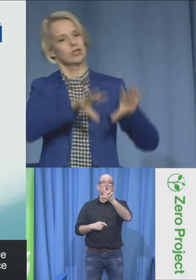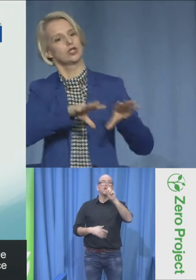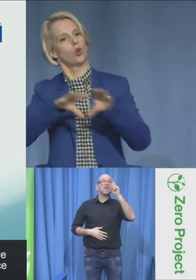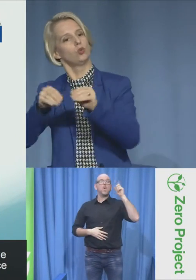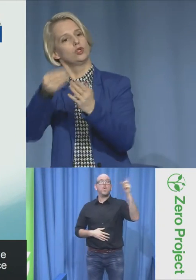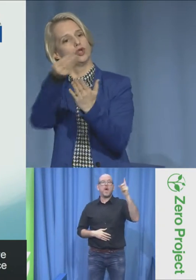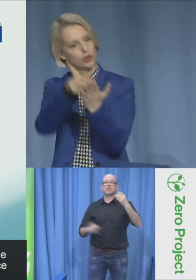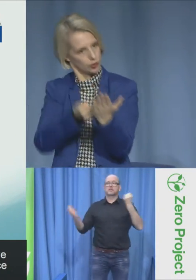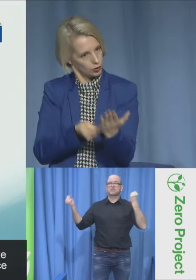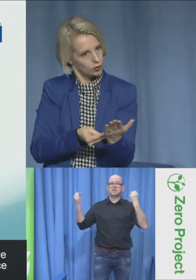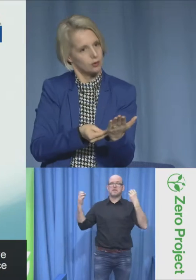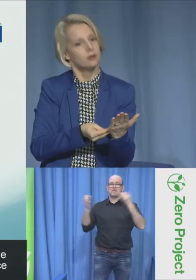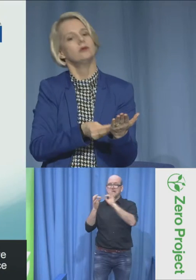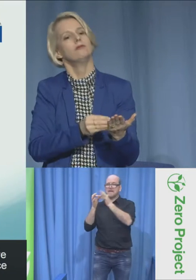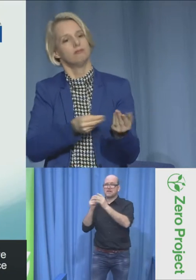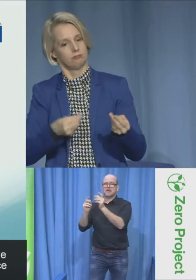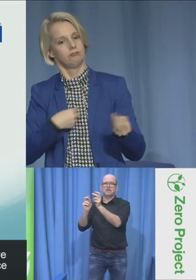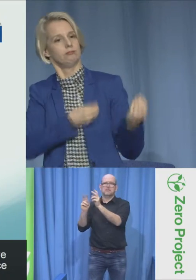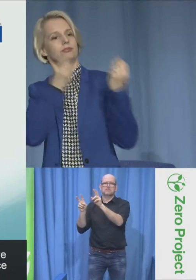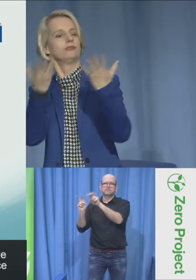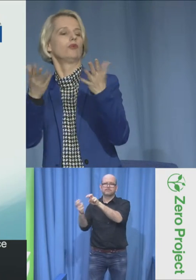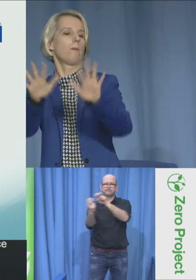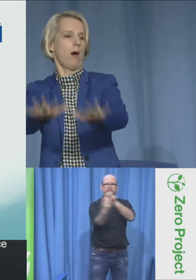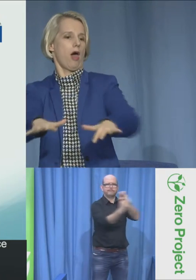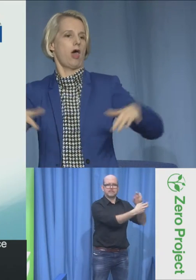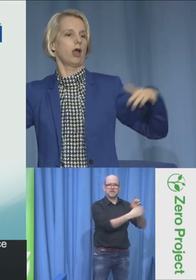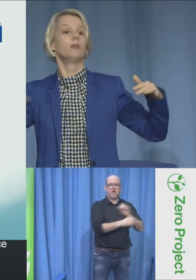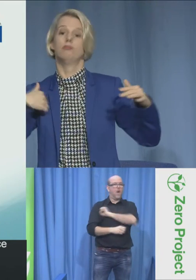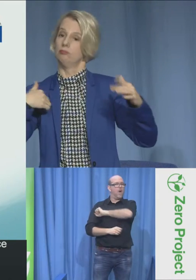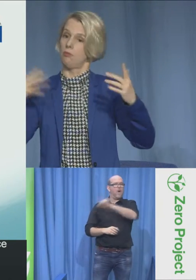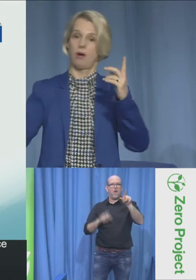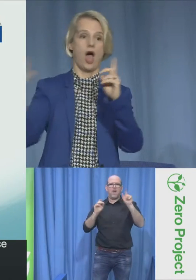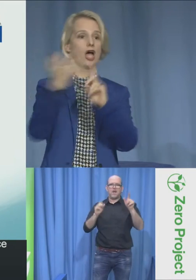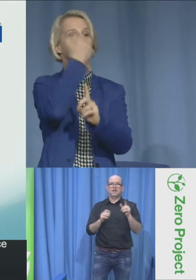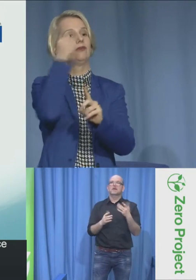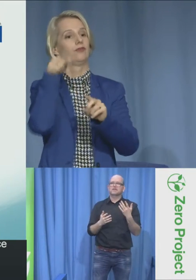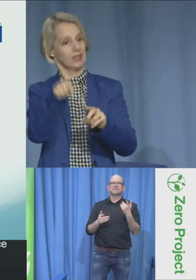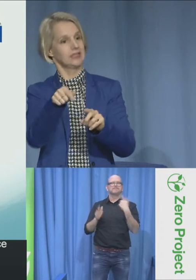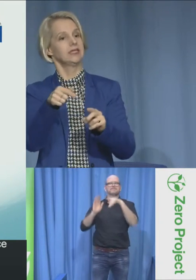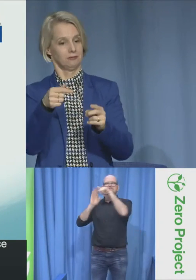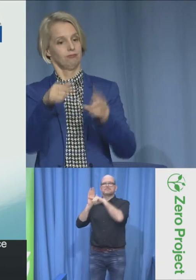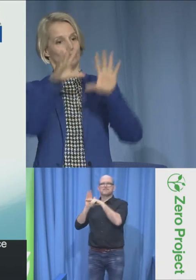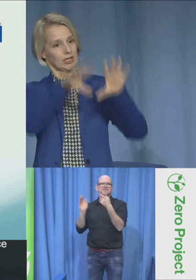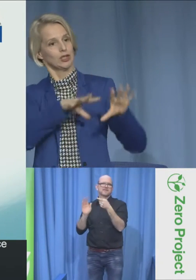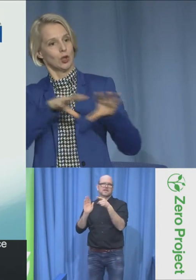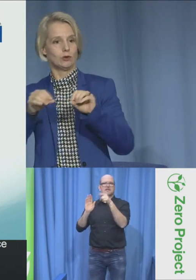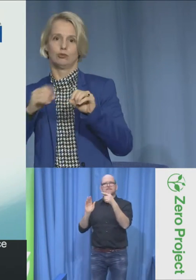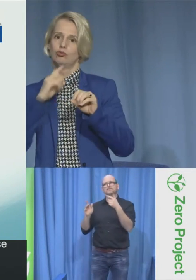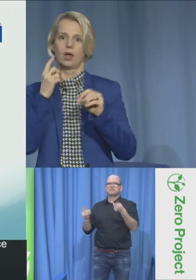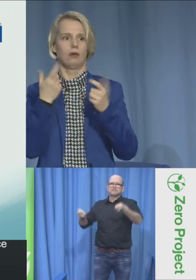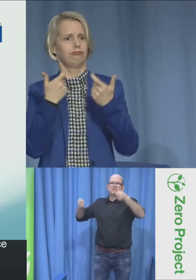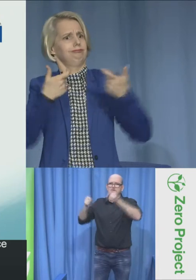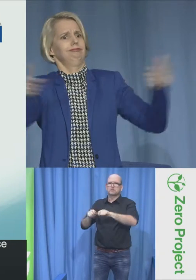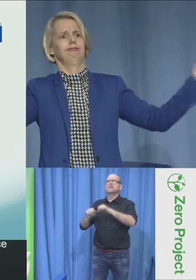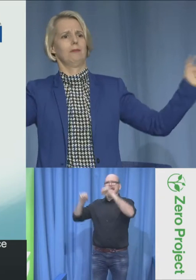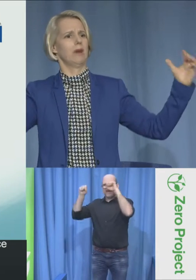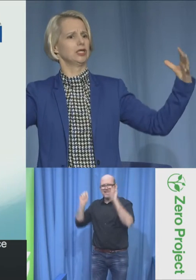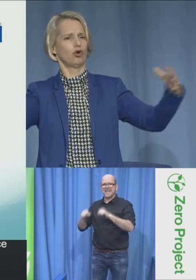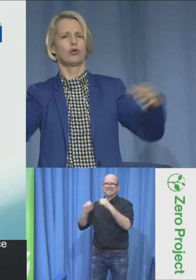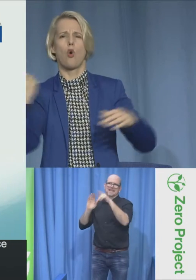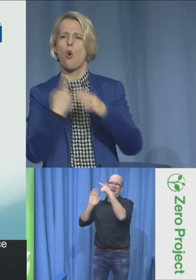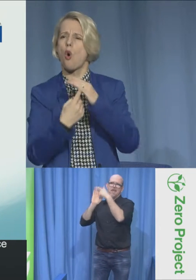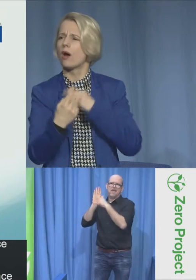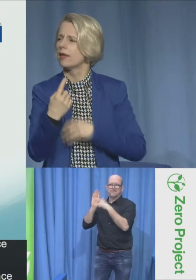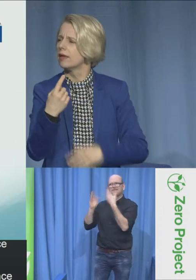the conference. There was a resolution as a result of this conference and we achieved this